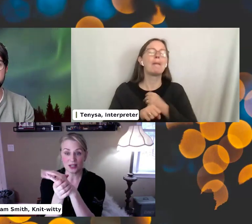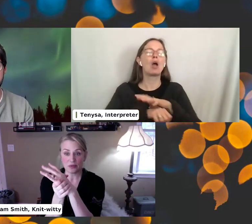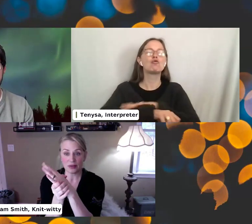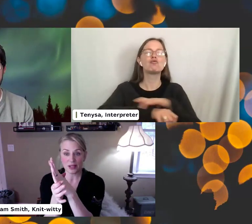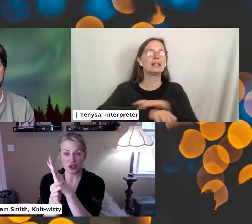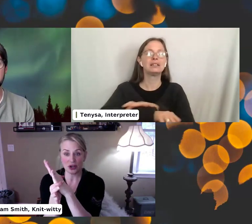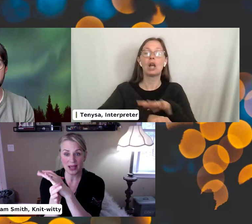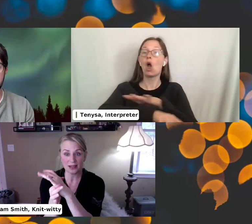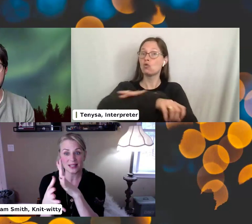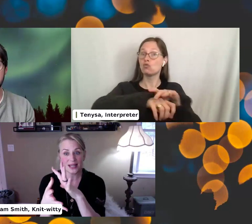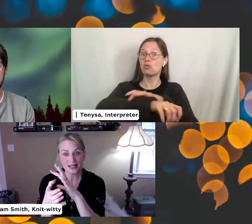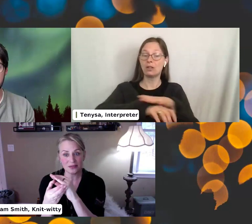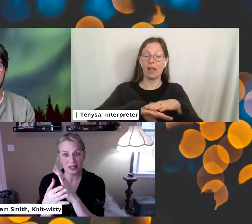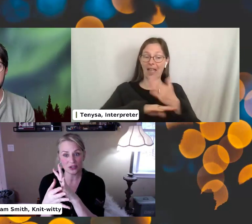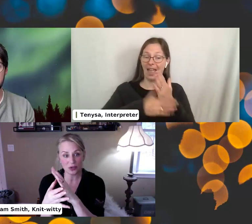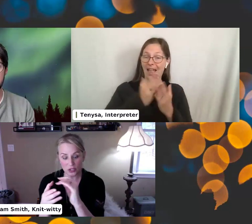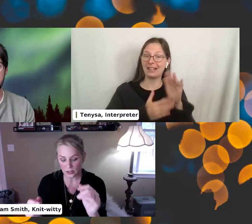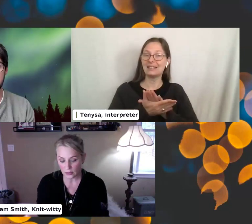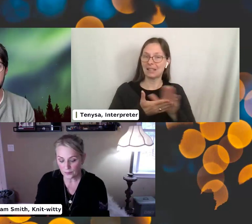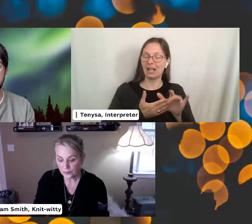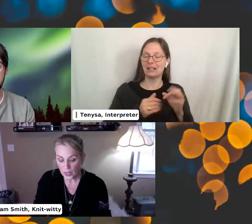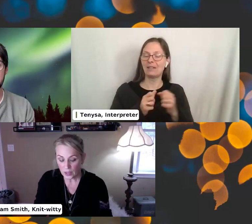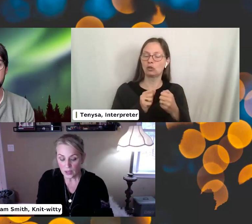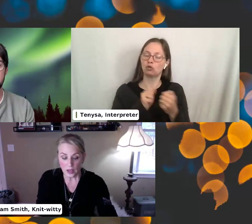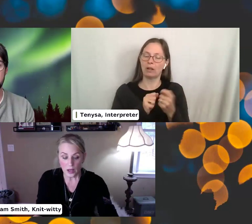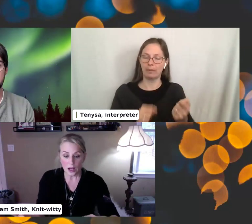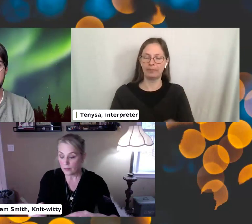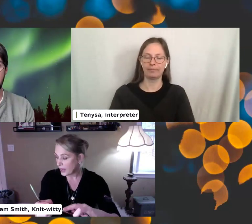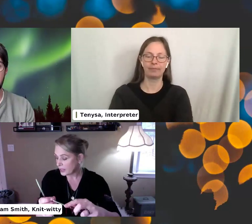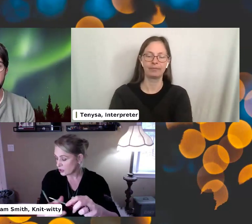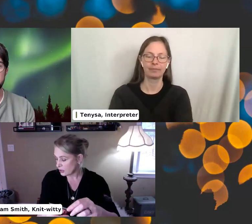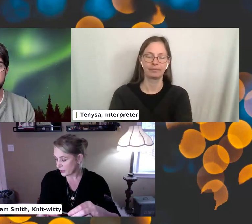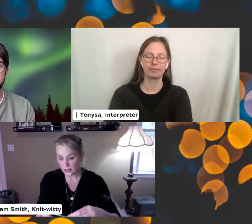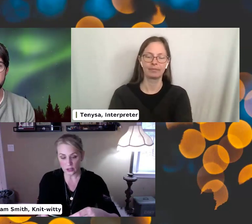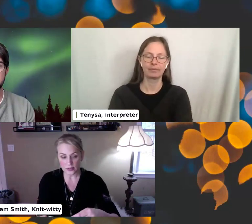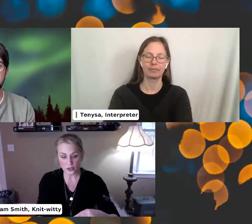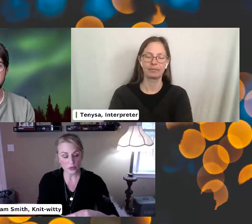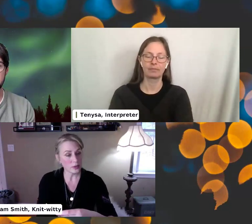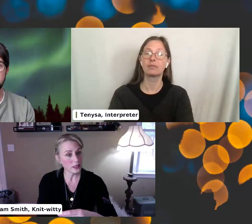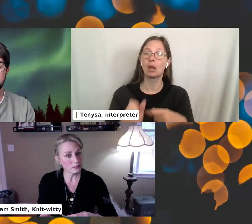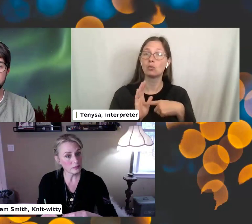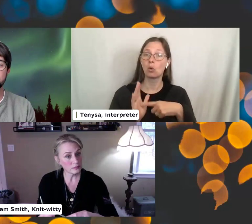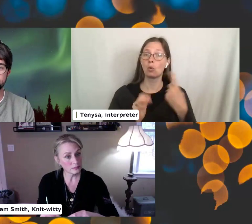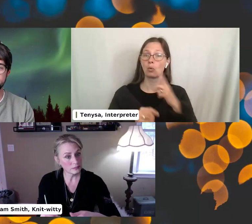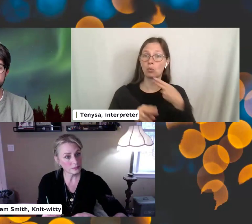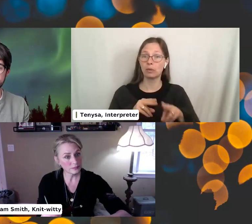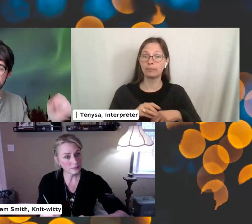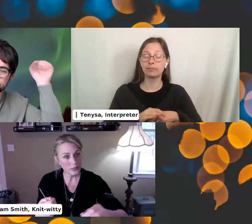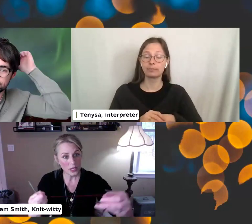wrist things and it's around the end of your hand. It's nice. If it stretches a little, um, I can show you a cast off stitch real quick.